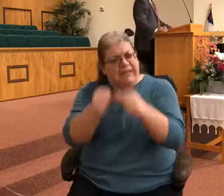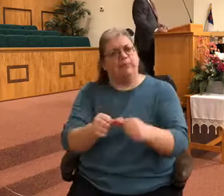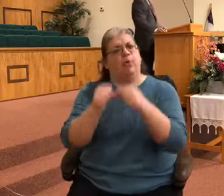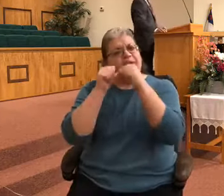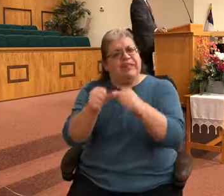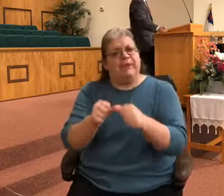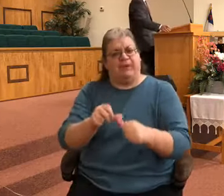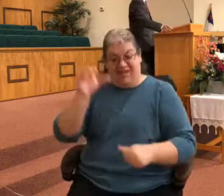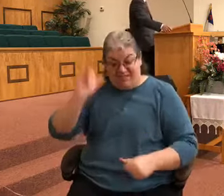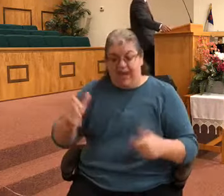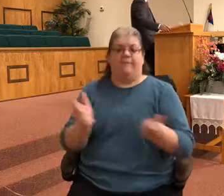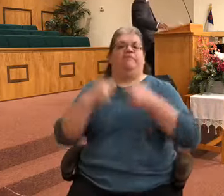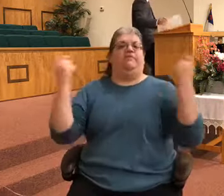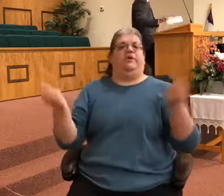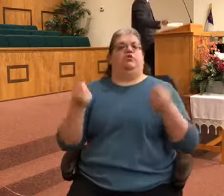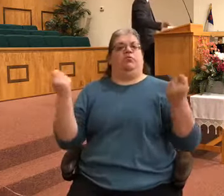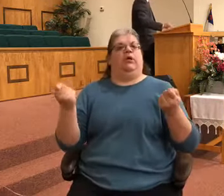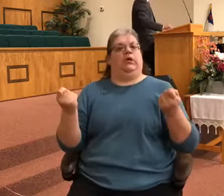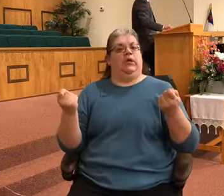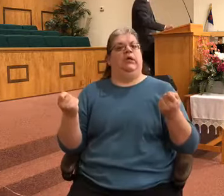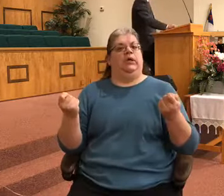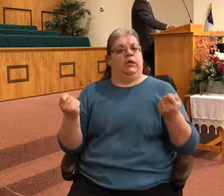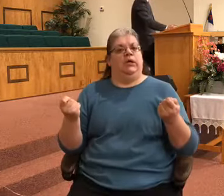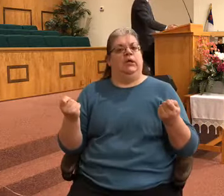comes. that's where the victory comes.